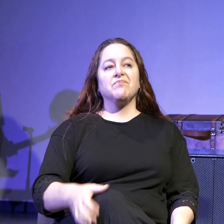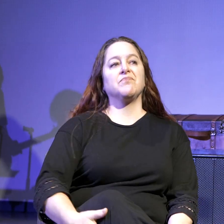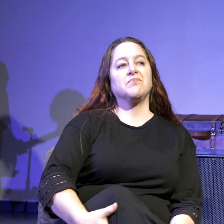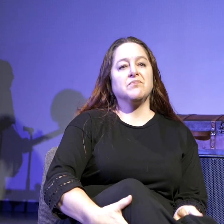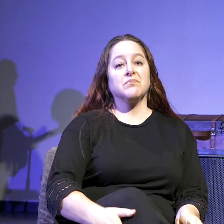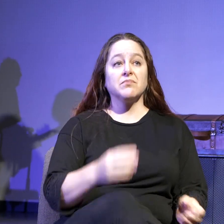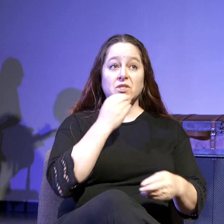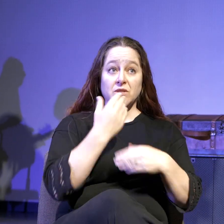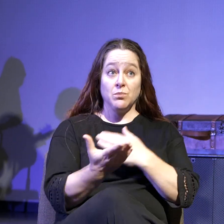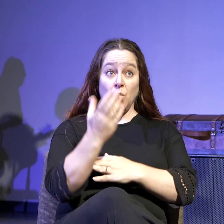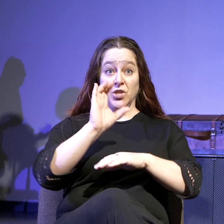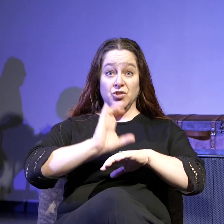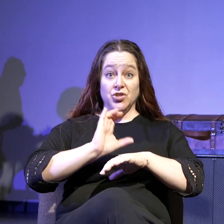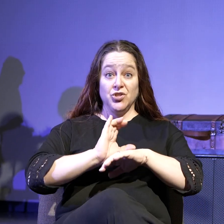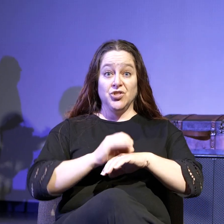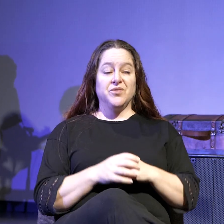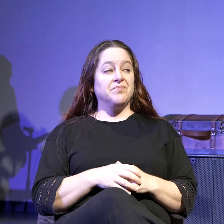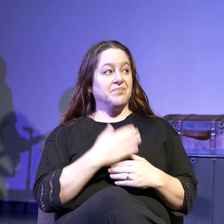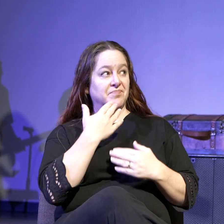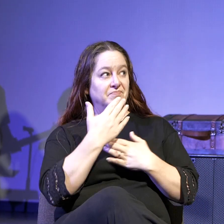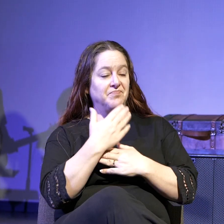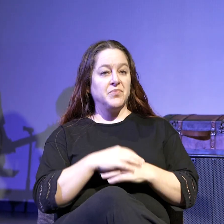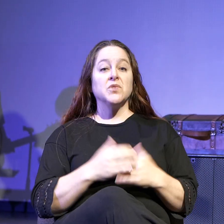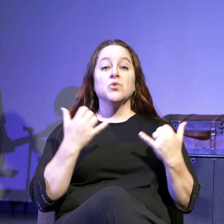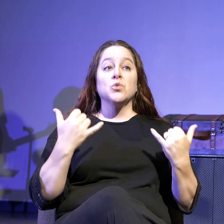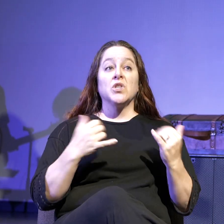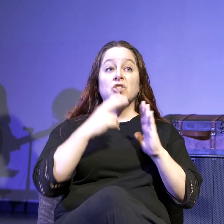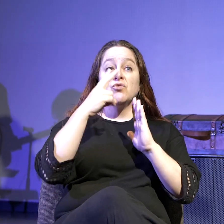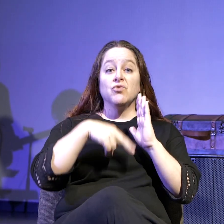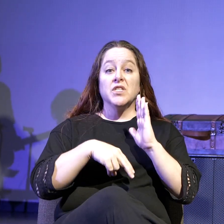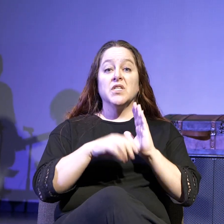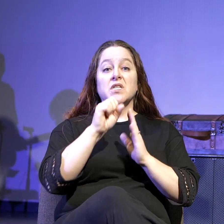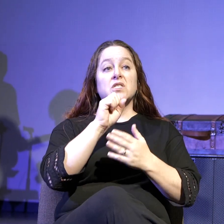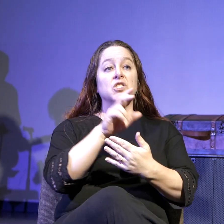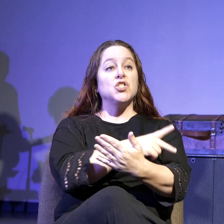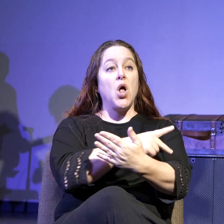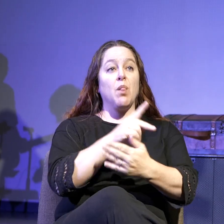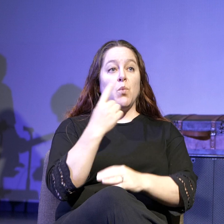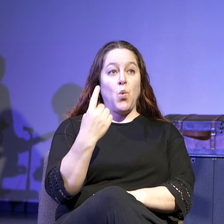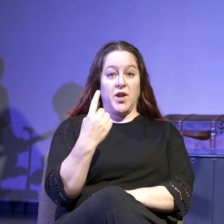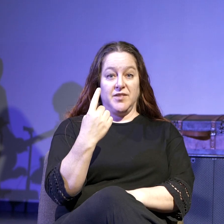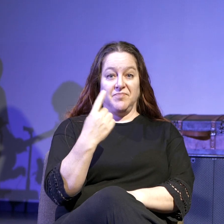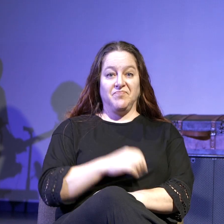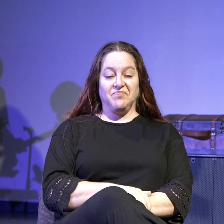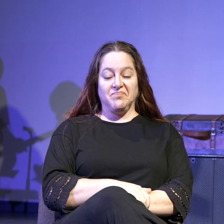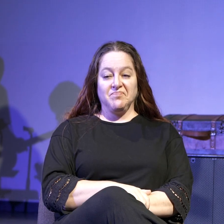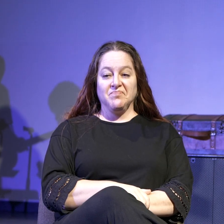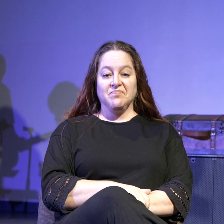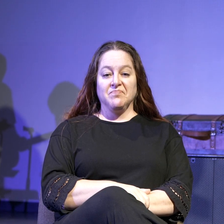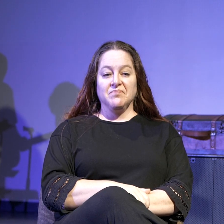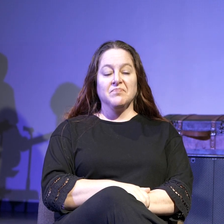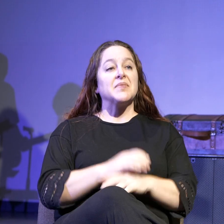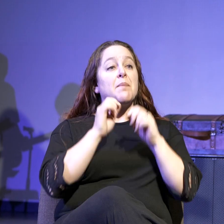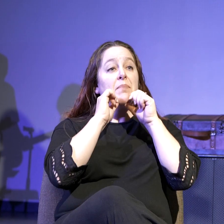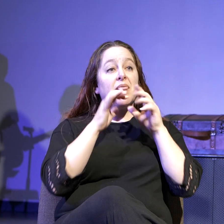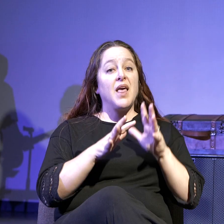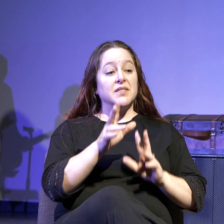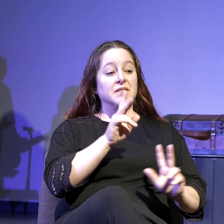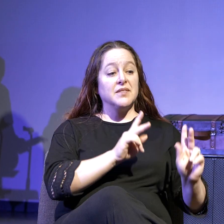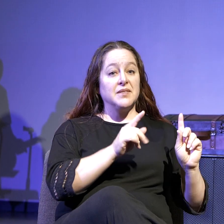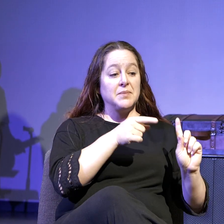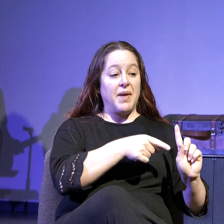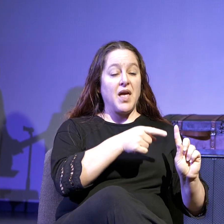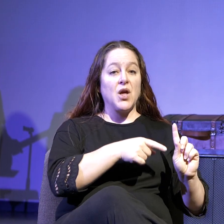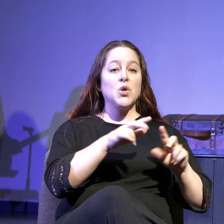Good morning, Church. Today's reading is Psalm 1. Blessed is the man